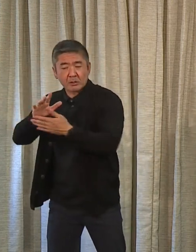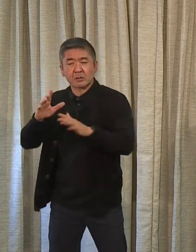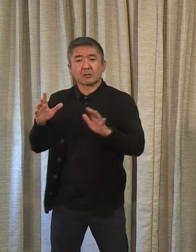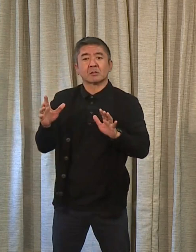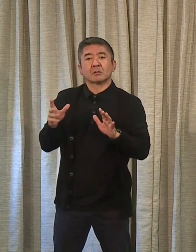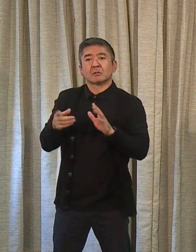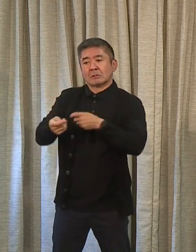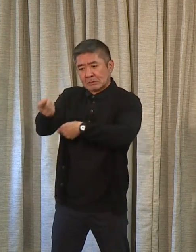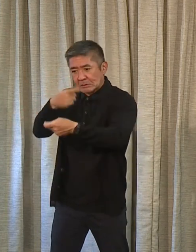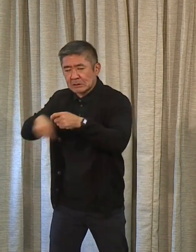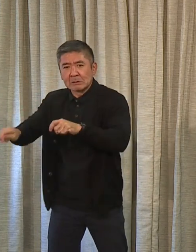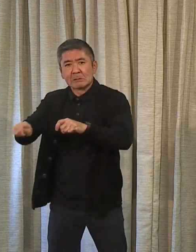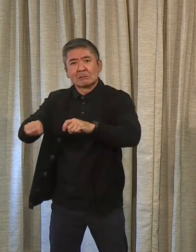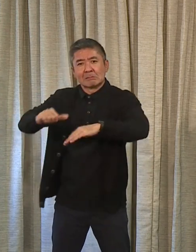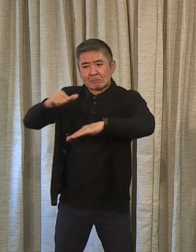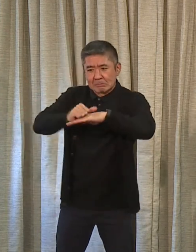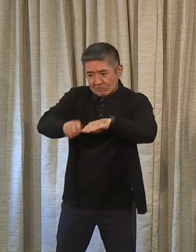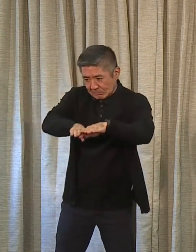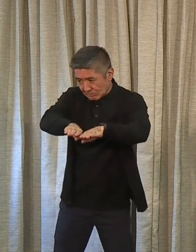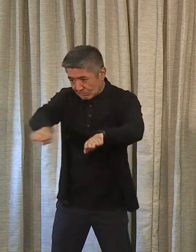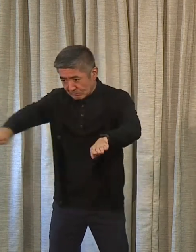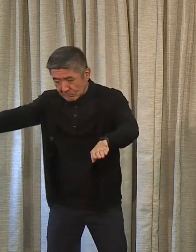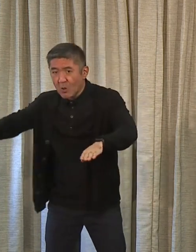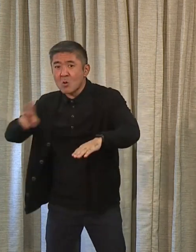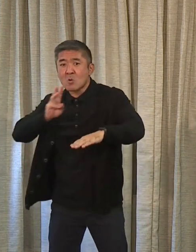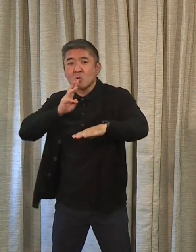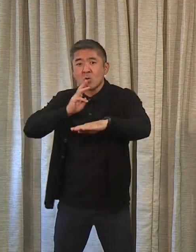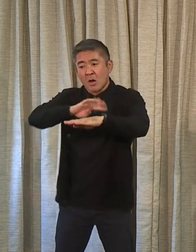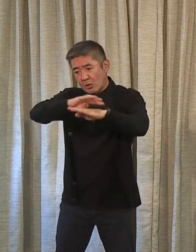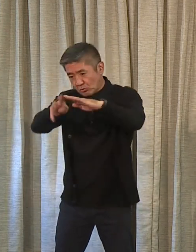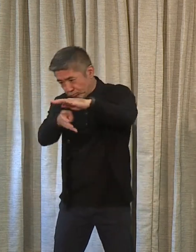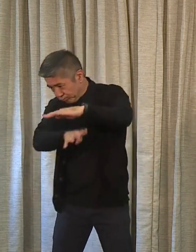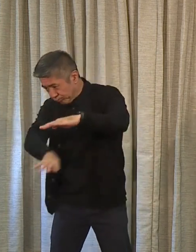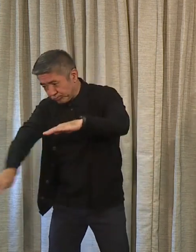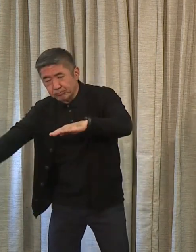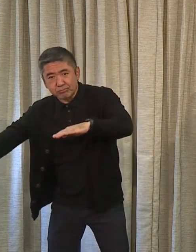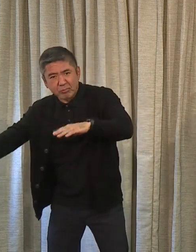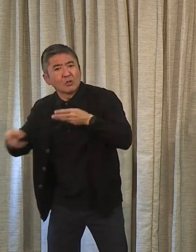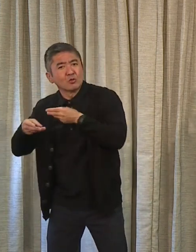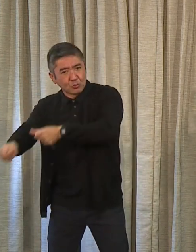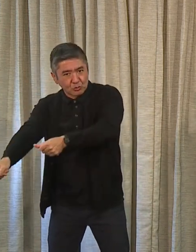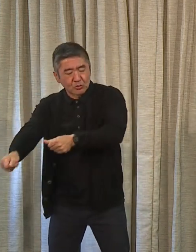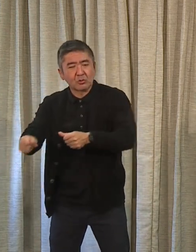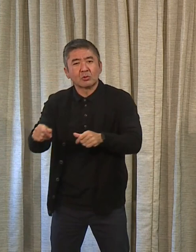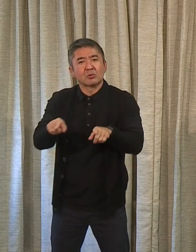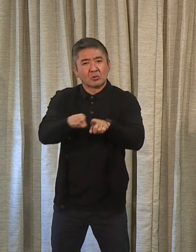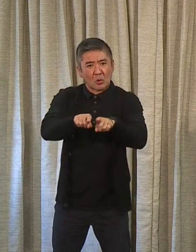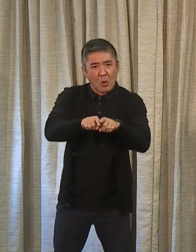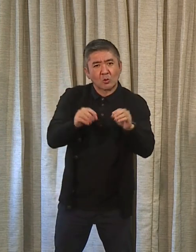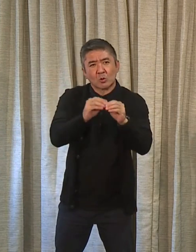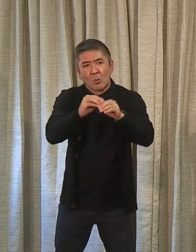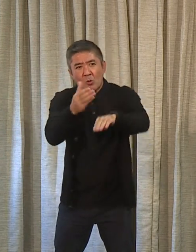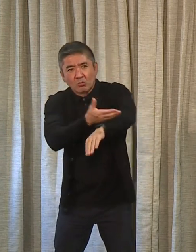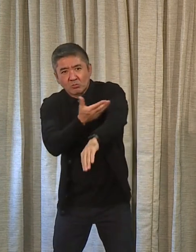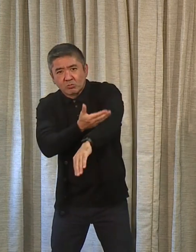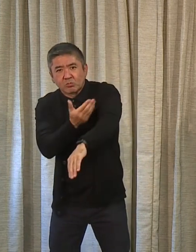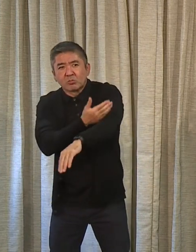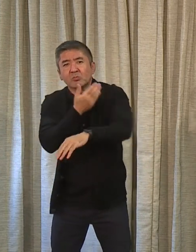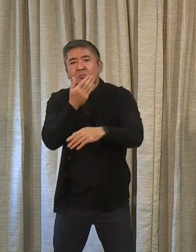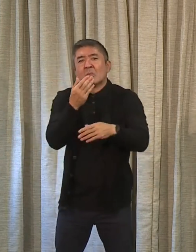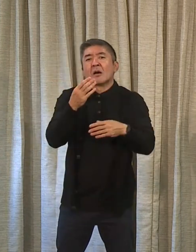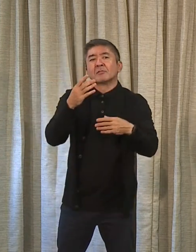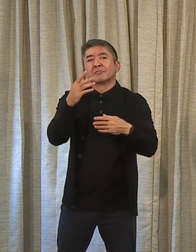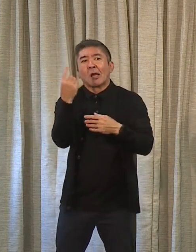impervious surface or pervious surface so that water will infiltrate into the ground as well as some green infrastructure where plants are